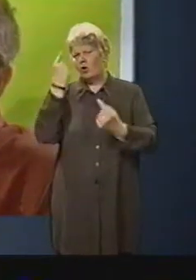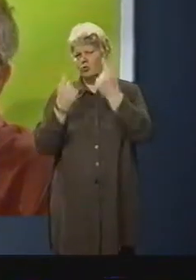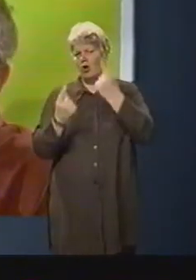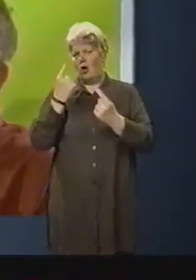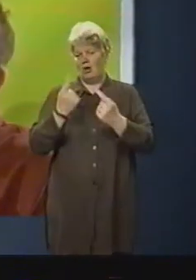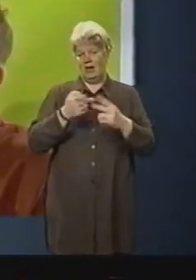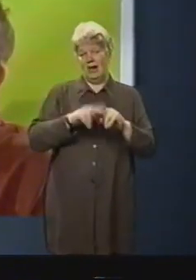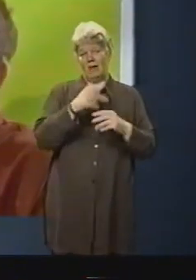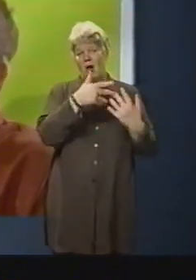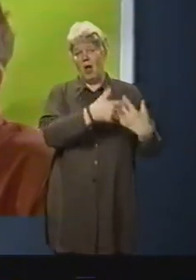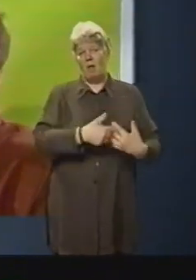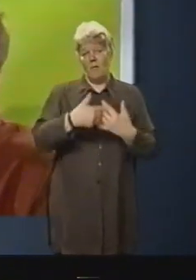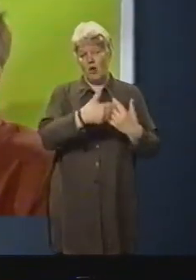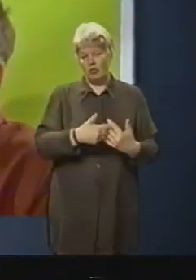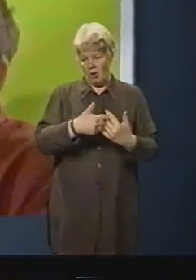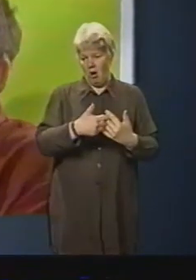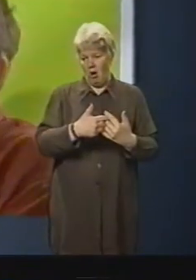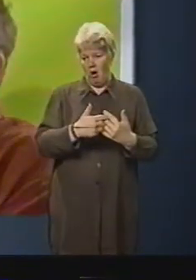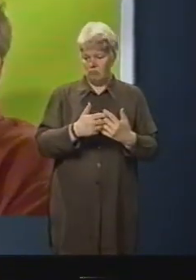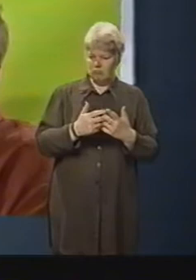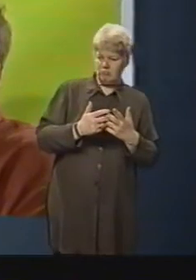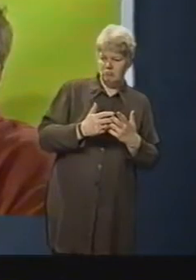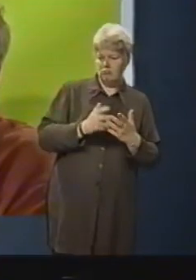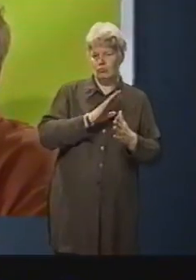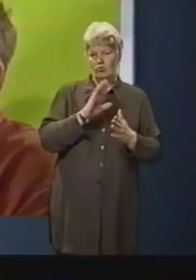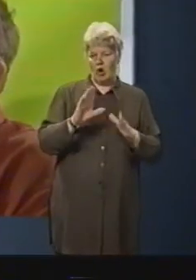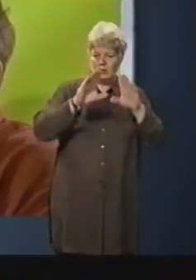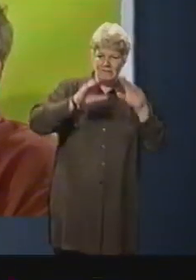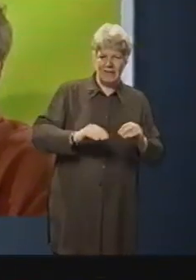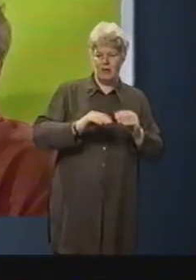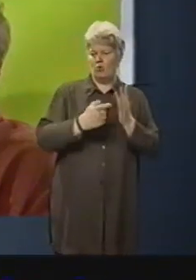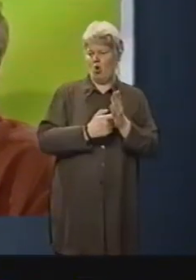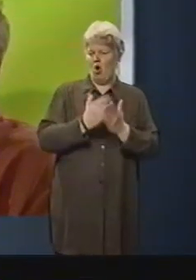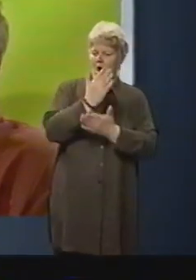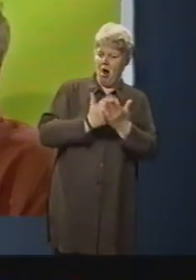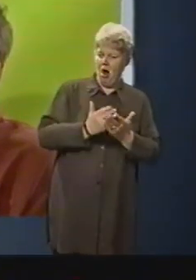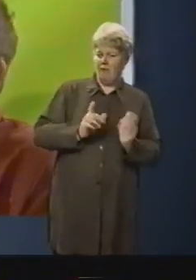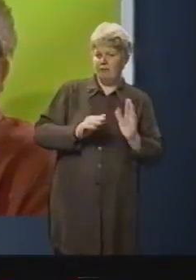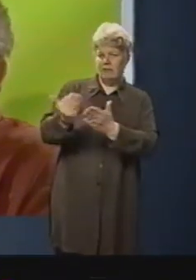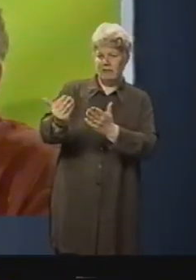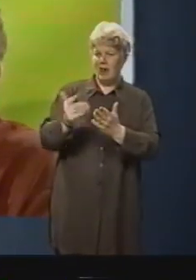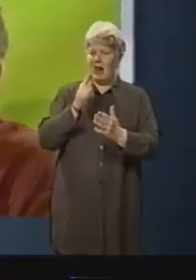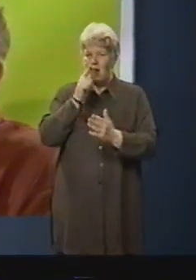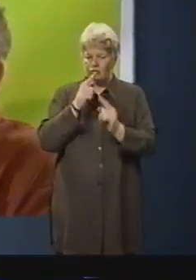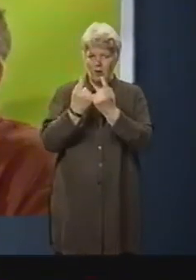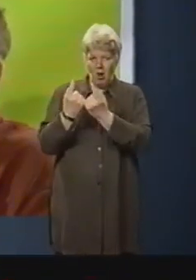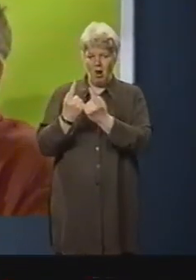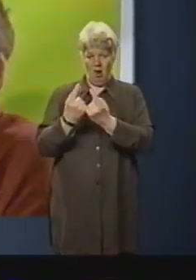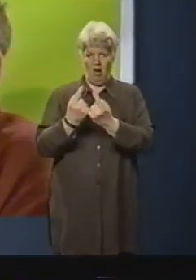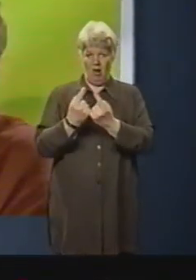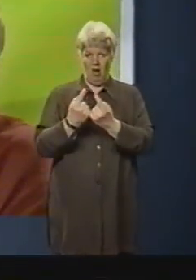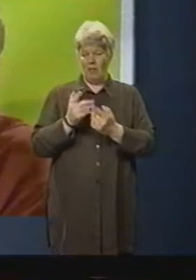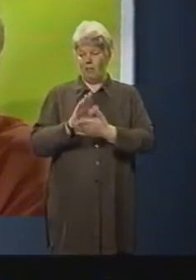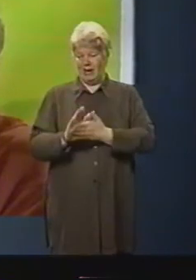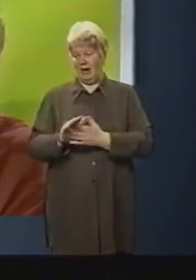reduce the power levels by half, by not completing their commitment to build the electrical source, then scientists will only have